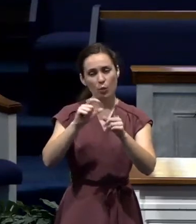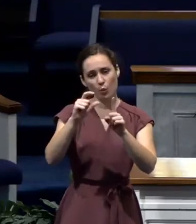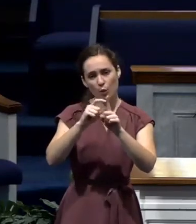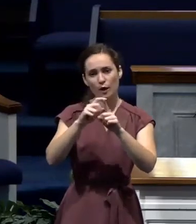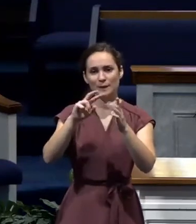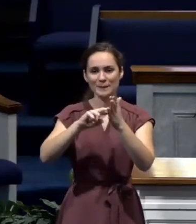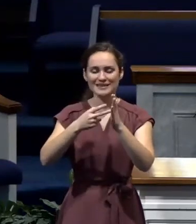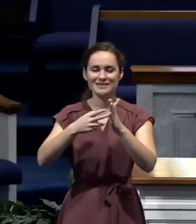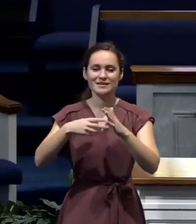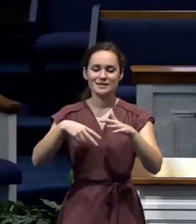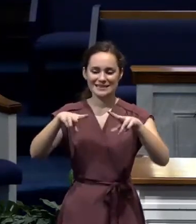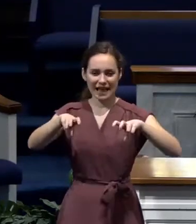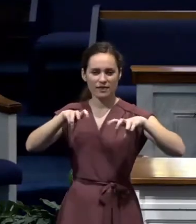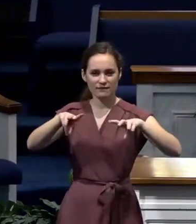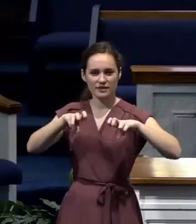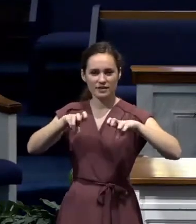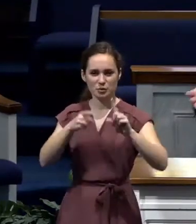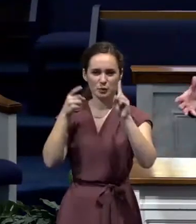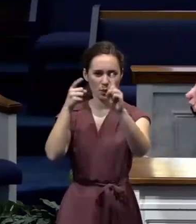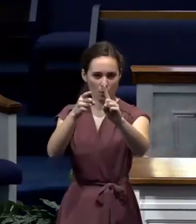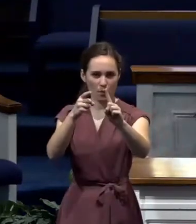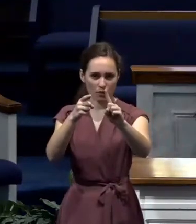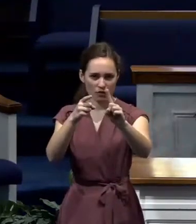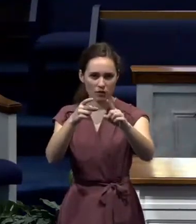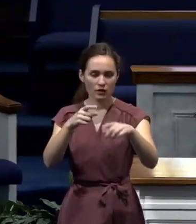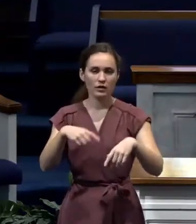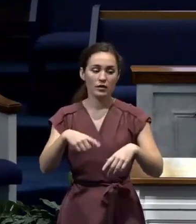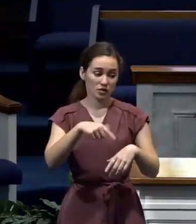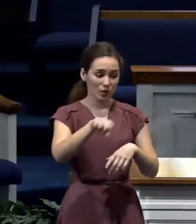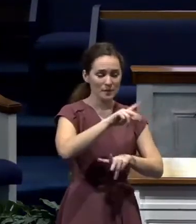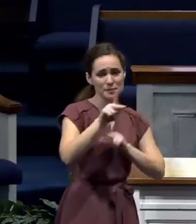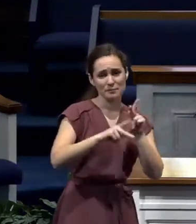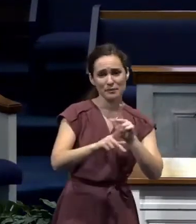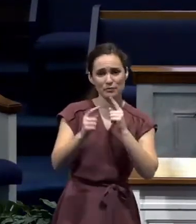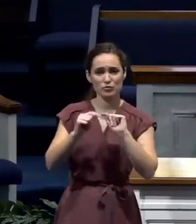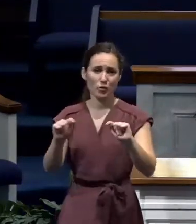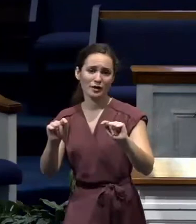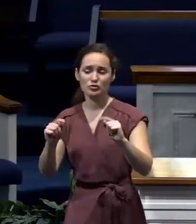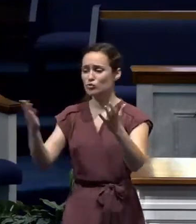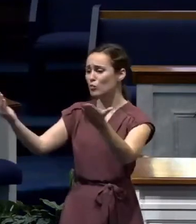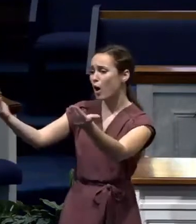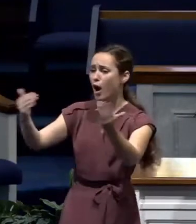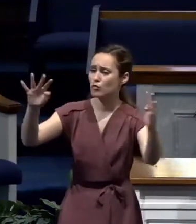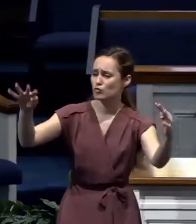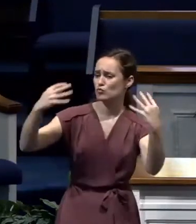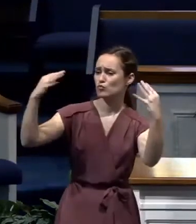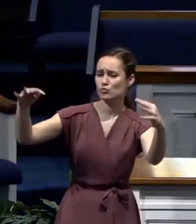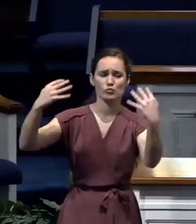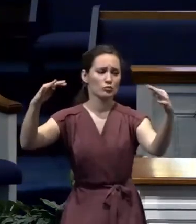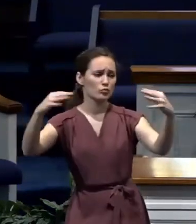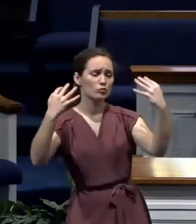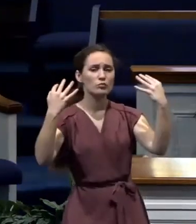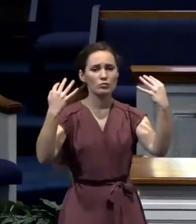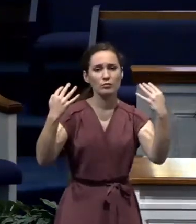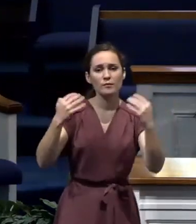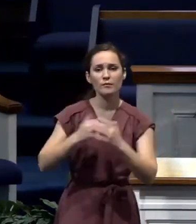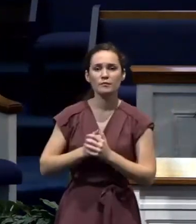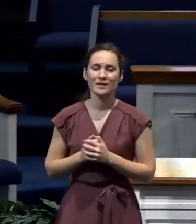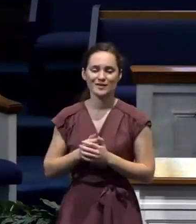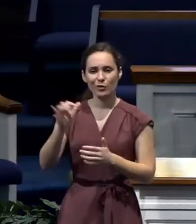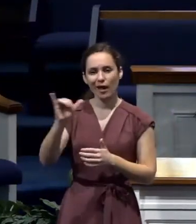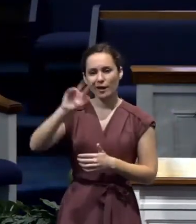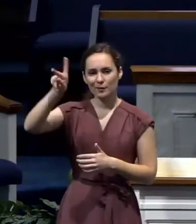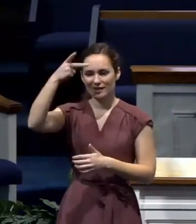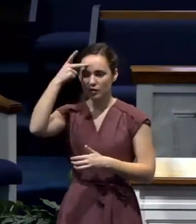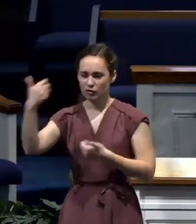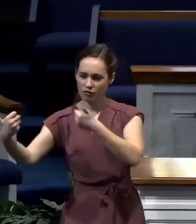ambition. They were actually trying to gather people to themselves, kind of a political rivalry. That was a political term there. We